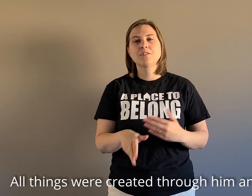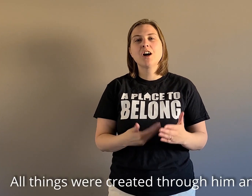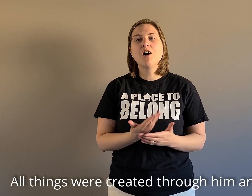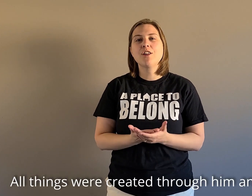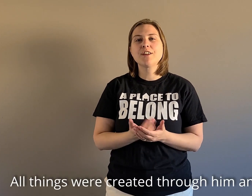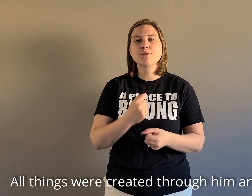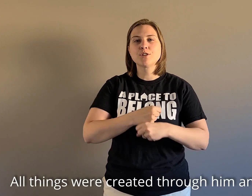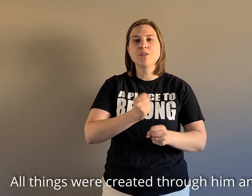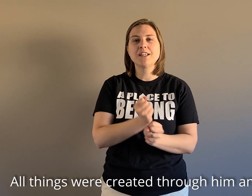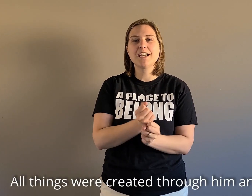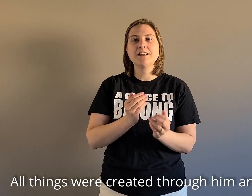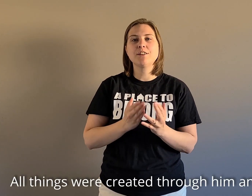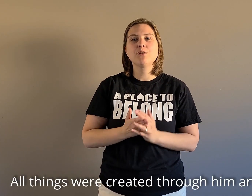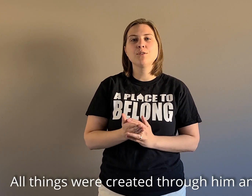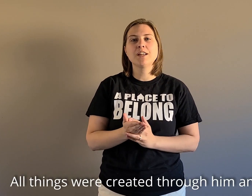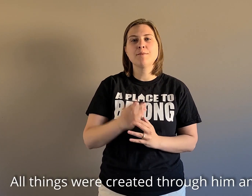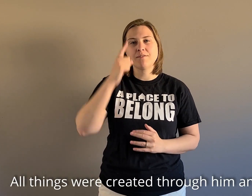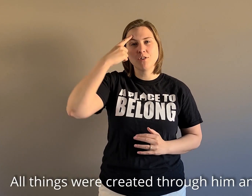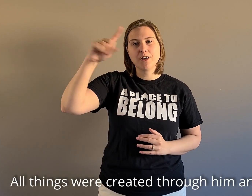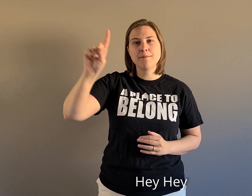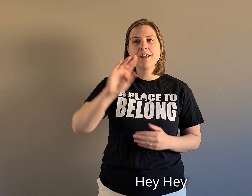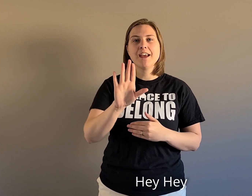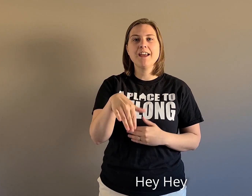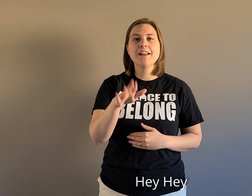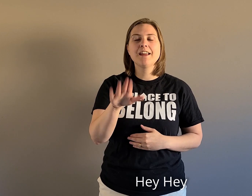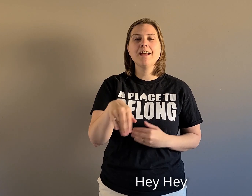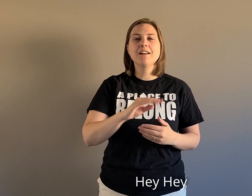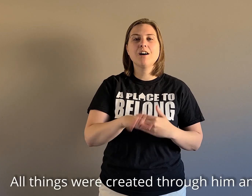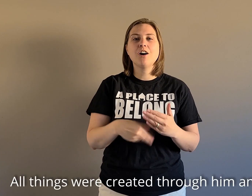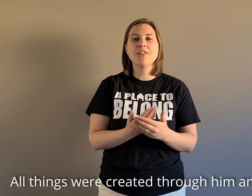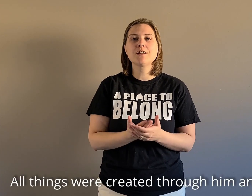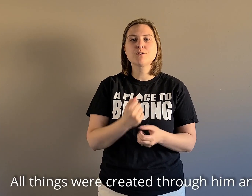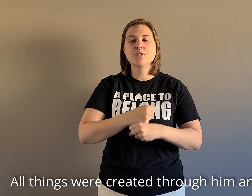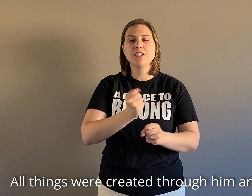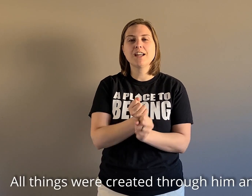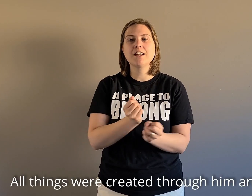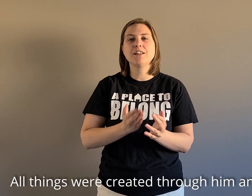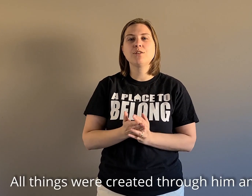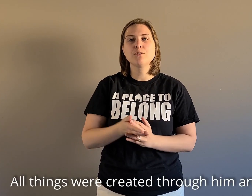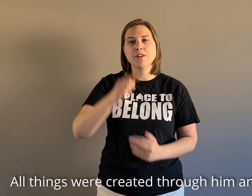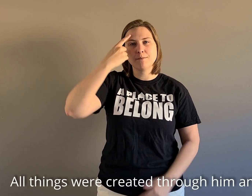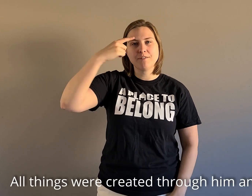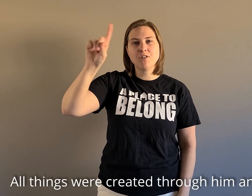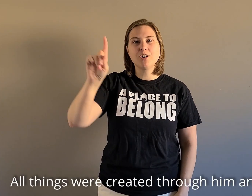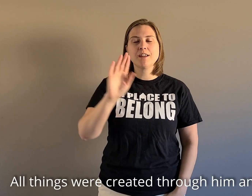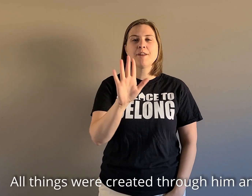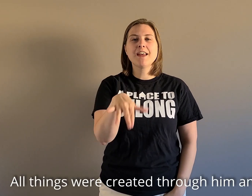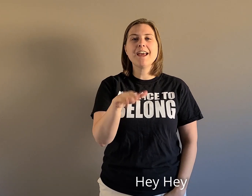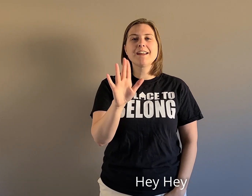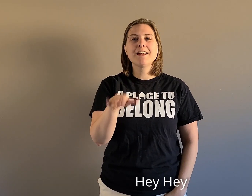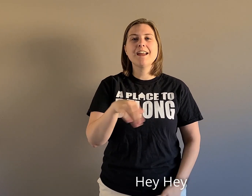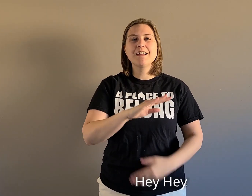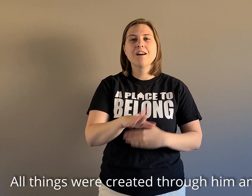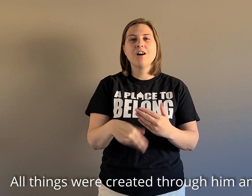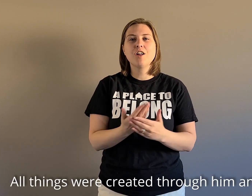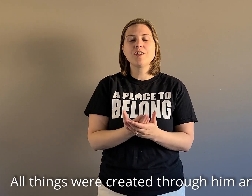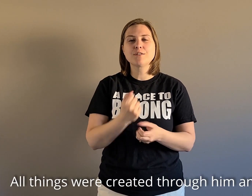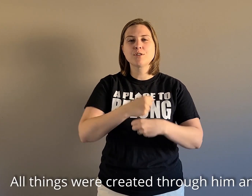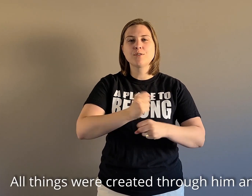All things were created through him and for him. Hey, hey! All things were created through him and for him. Hey, hey! All things were